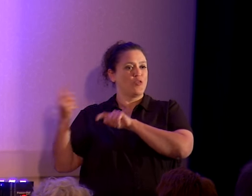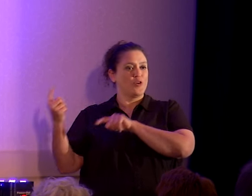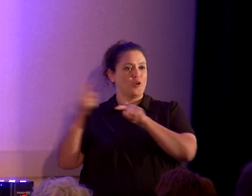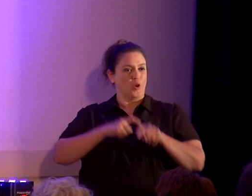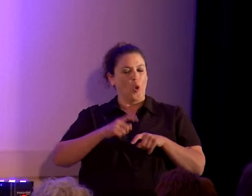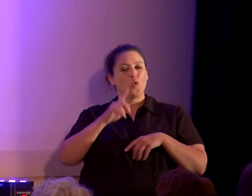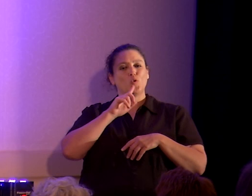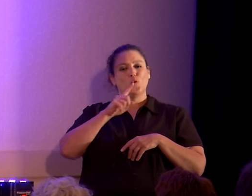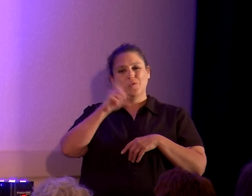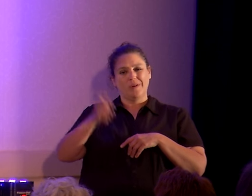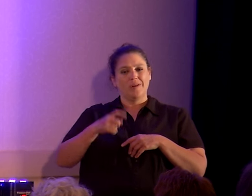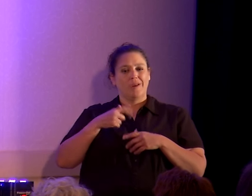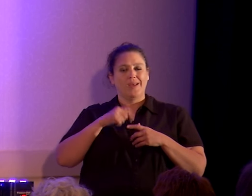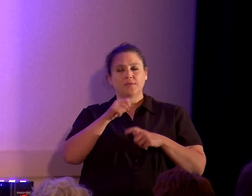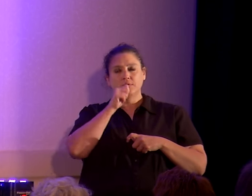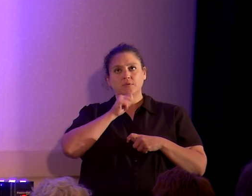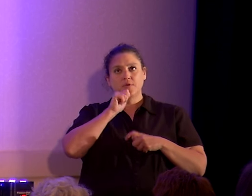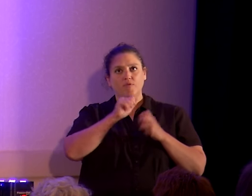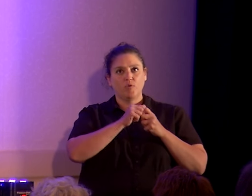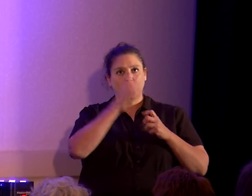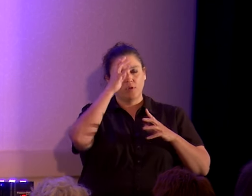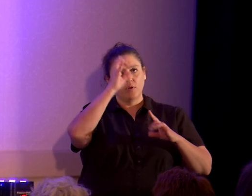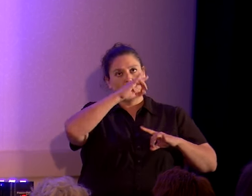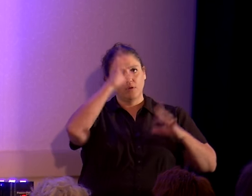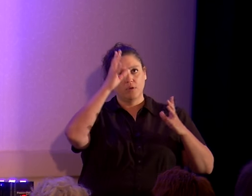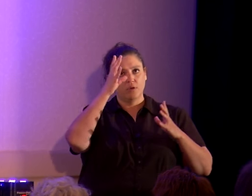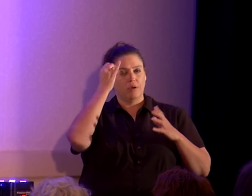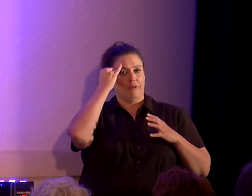up with some just absurd arguments about rights.